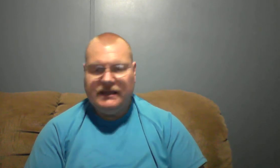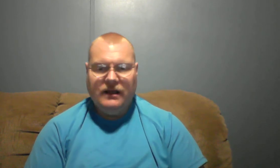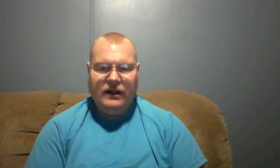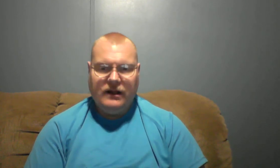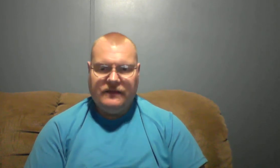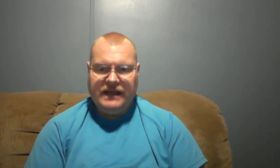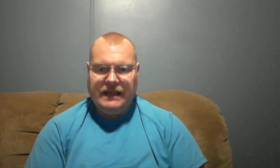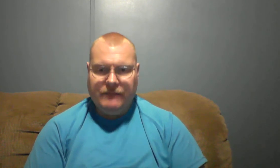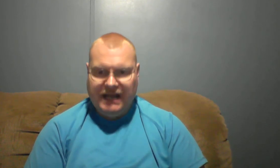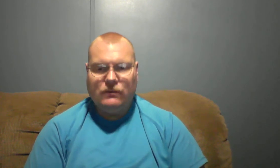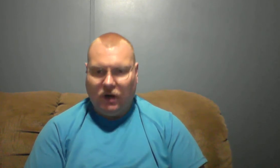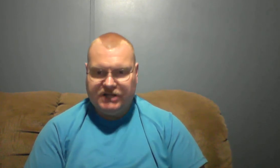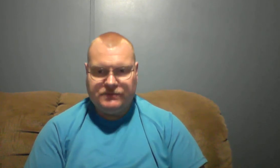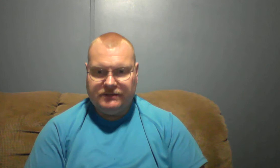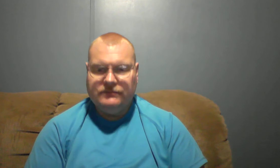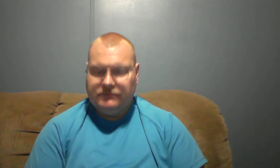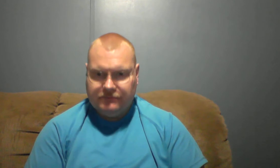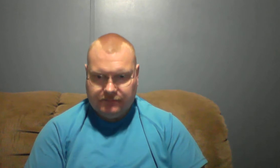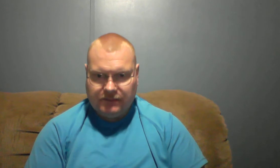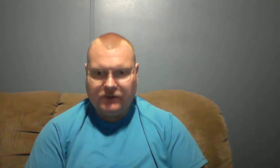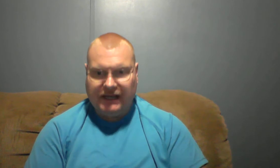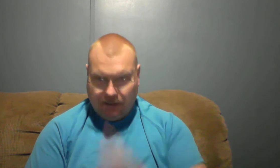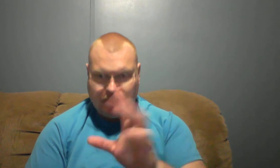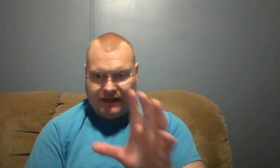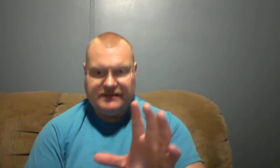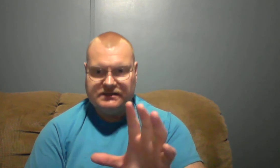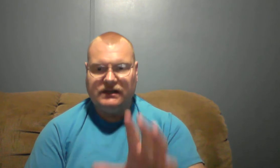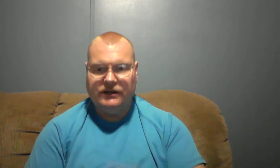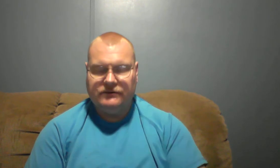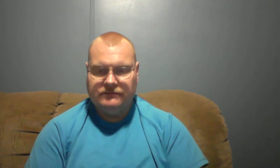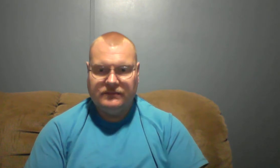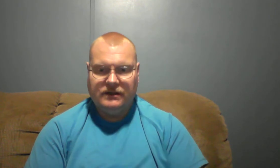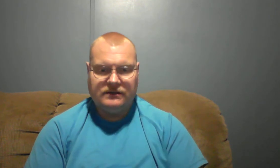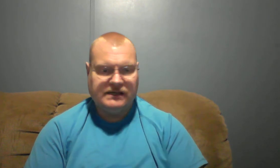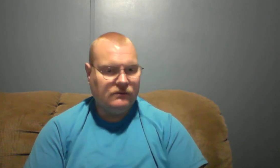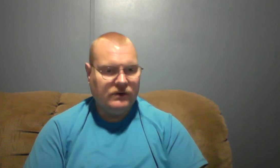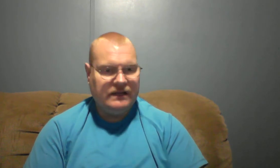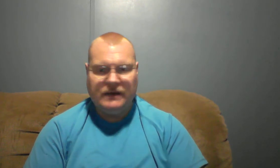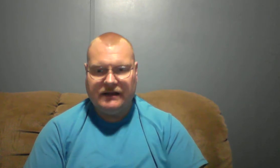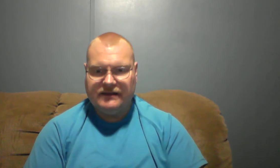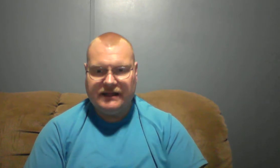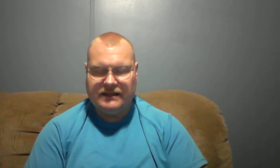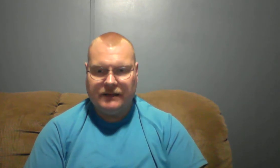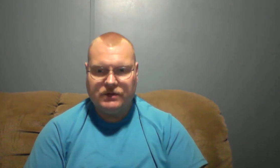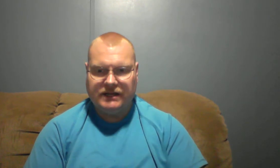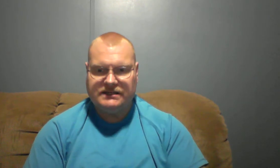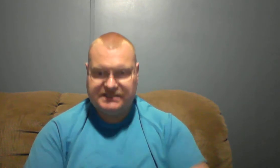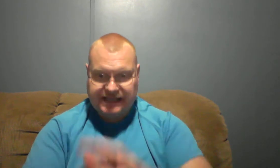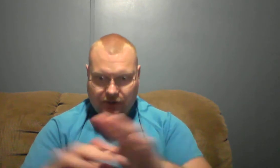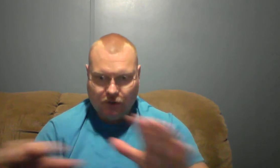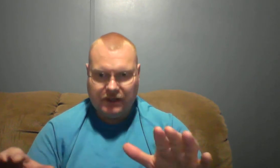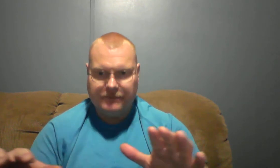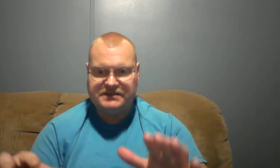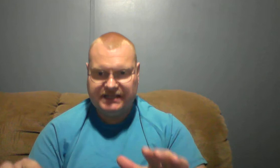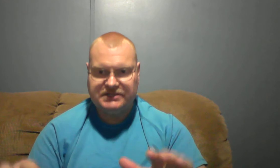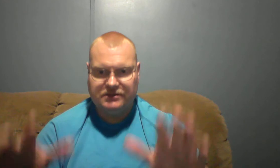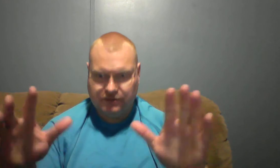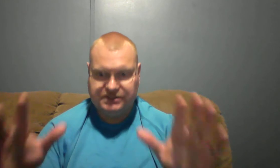the main watchman okay I want to make this clear because I don't want anybody to think that I'm trying to steal a position or steal